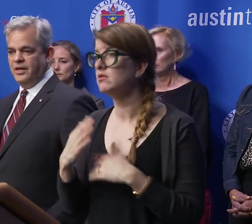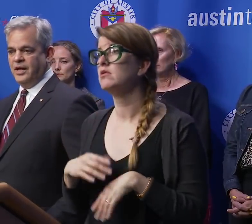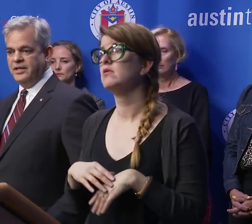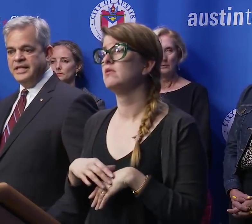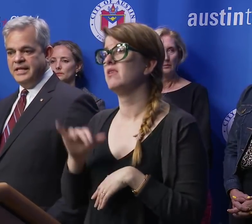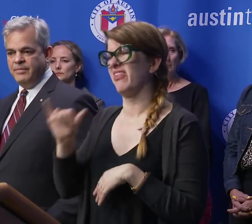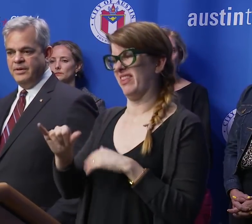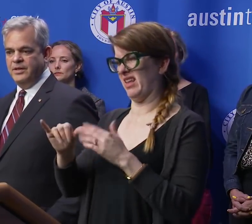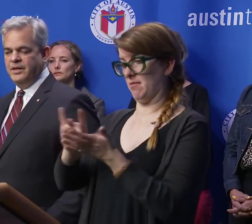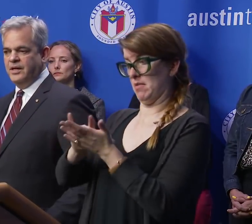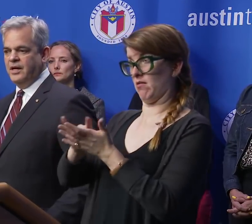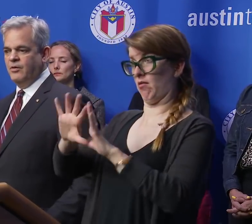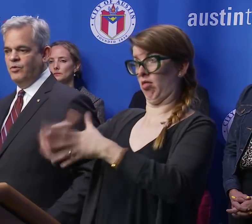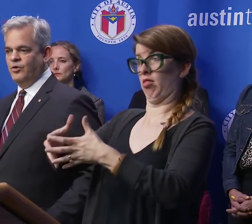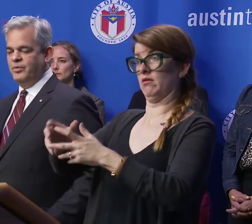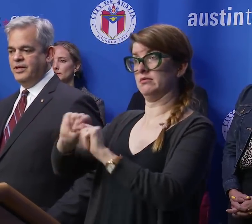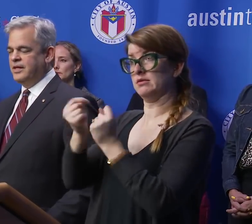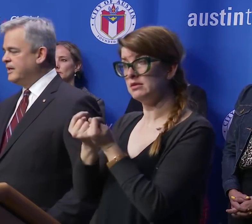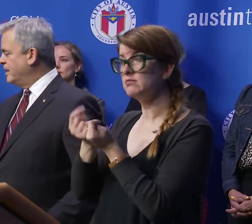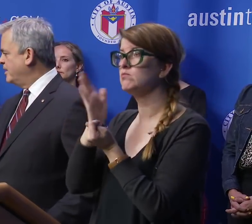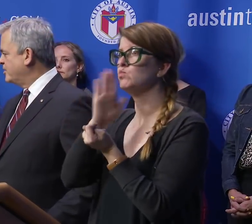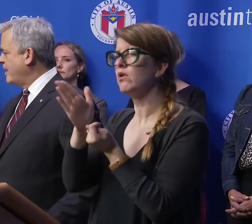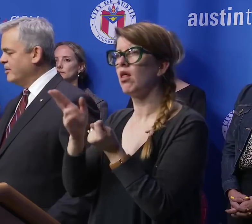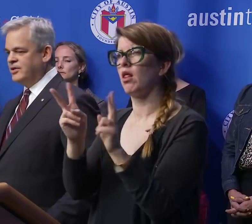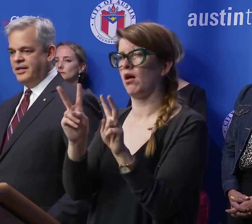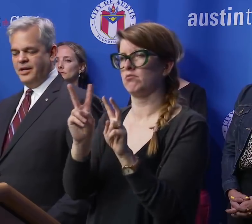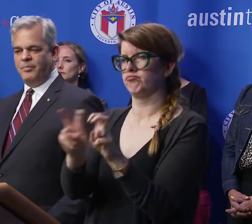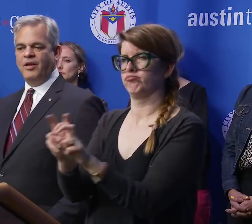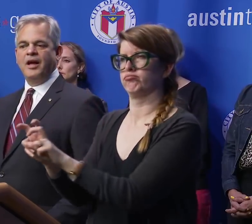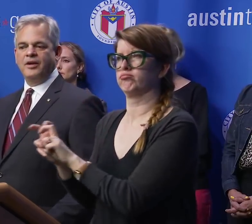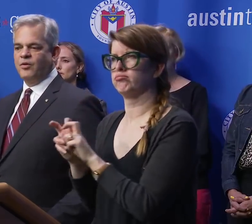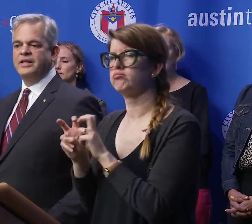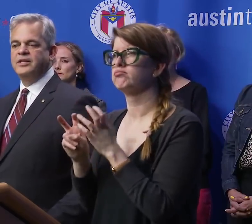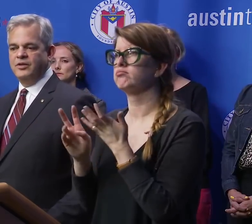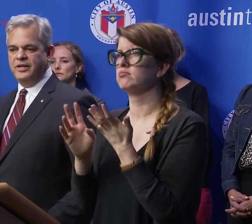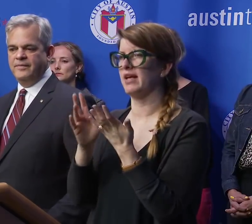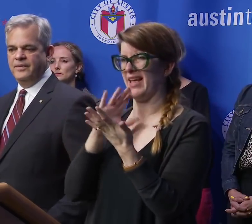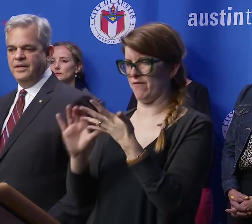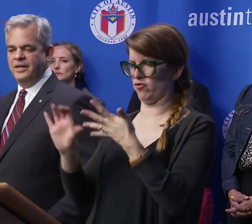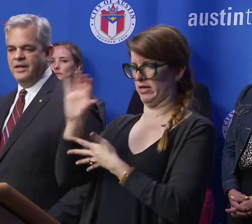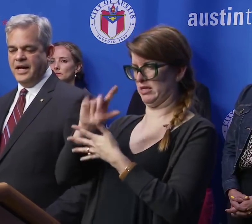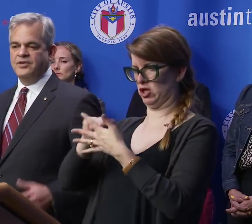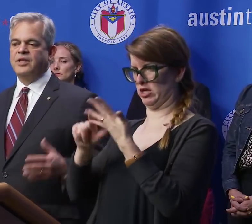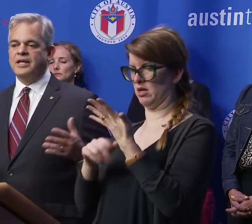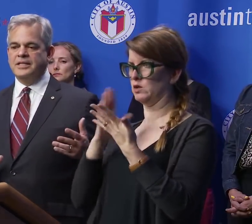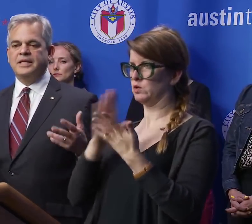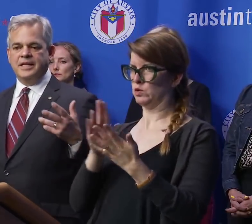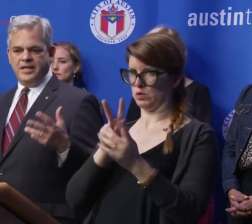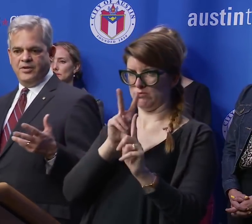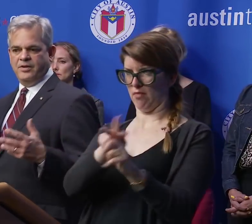team will be establishing and applying criteria as they did here.